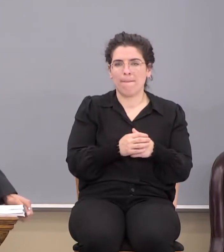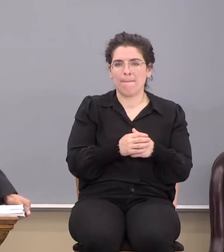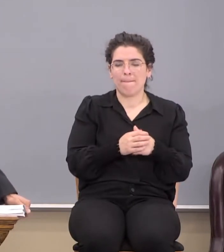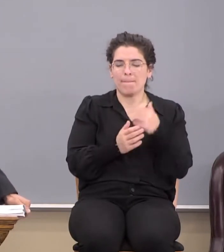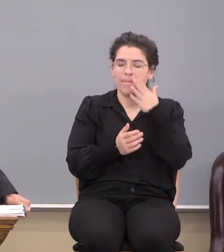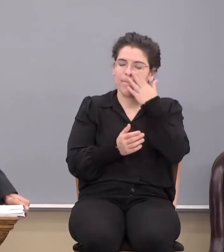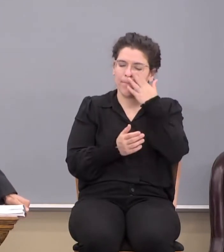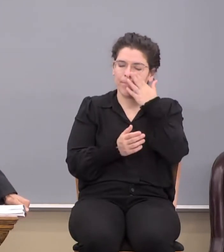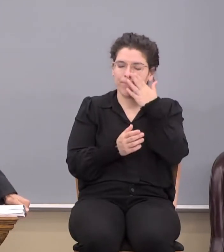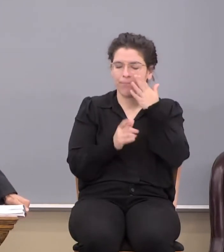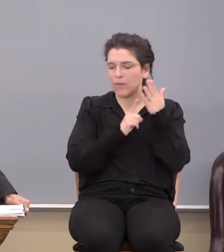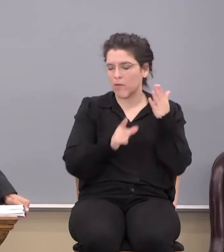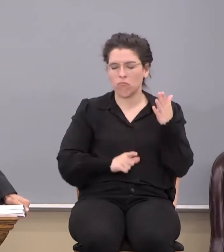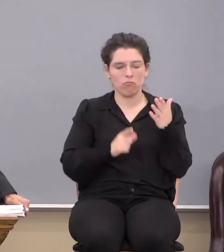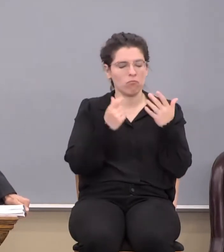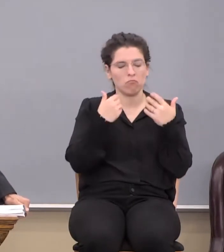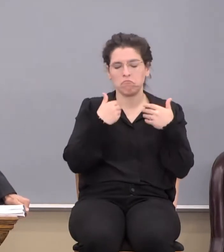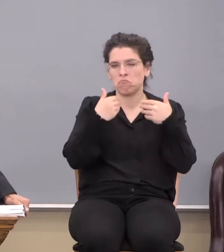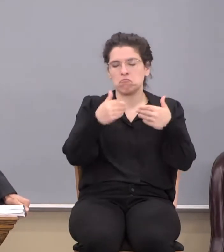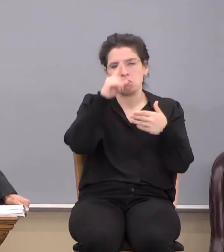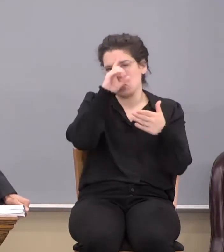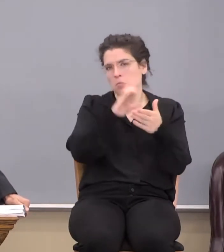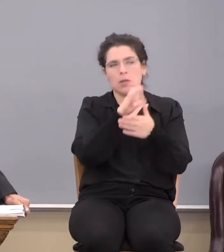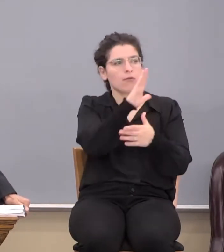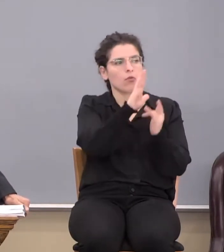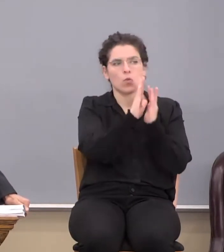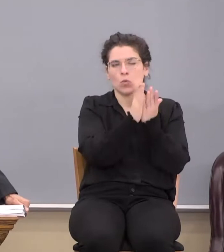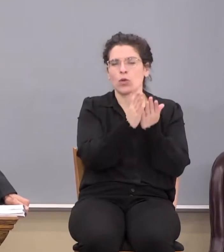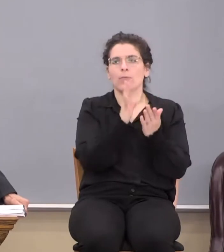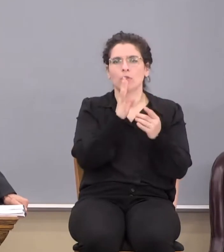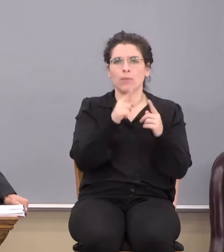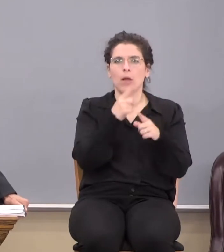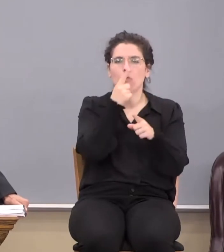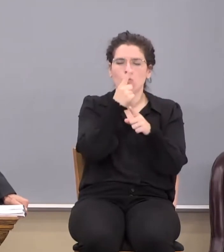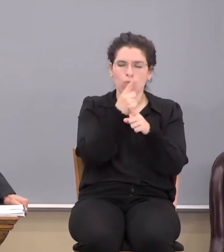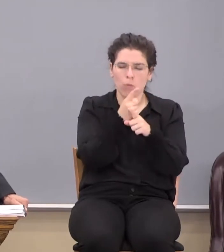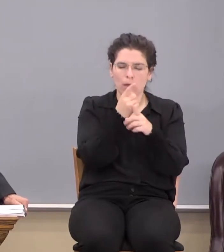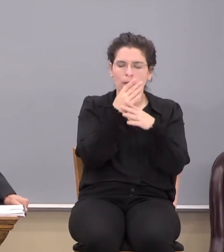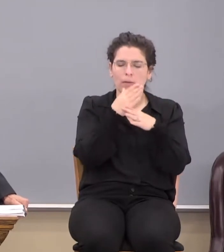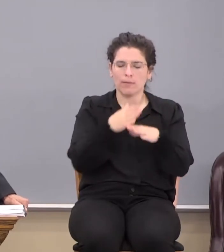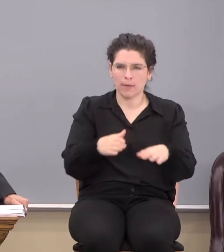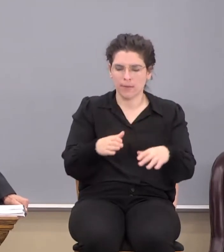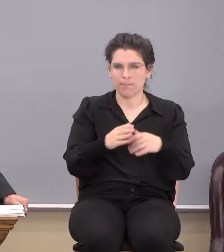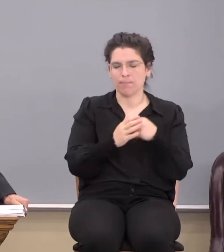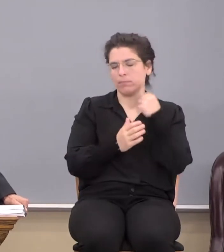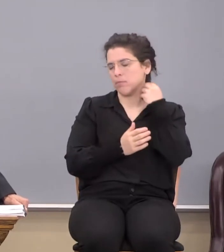And, Lord, I'm just going to believe your word. And when I say believe your word, I'm talking about rightly divided.